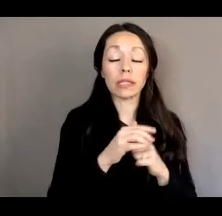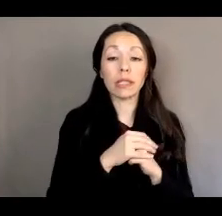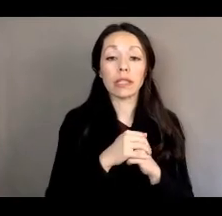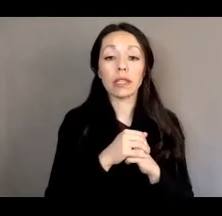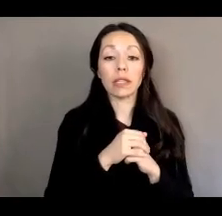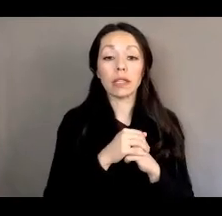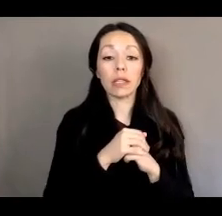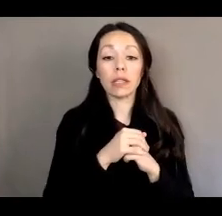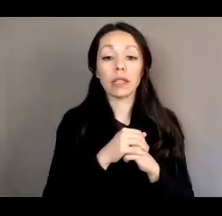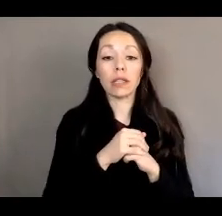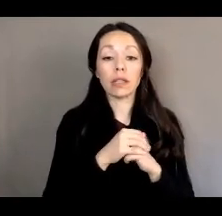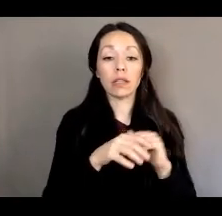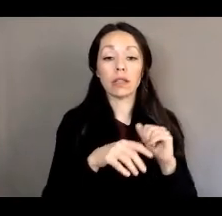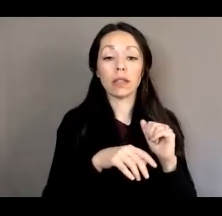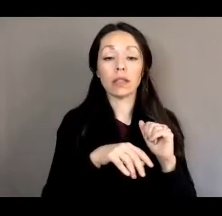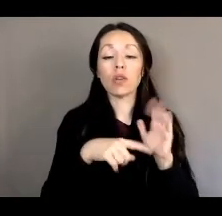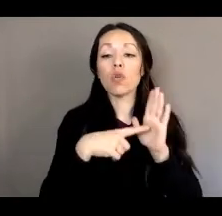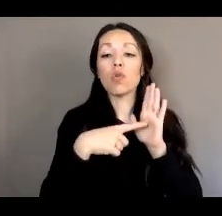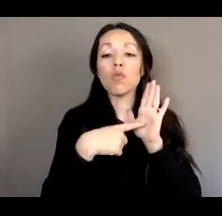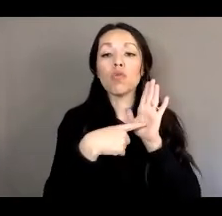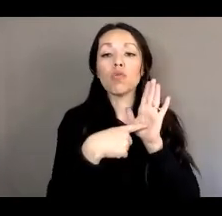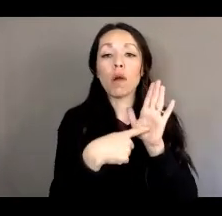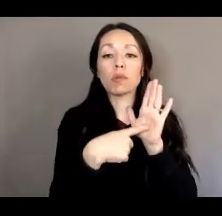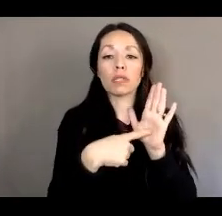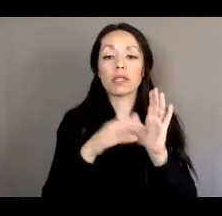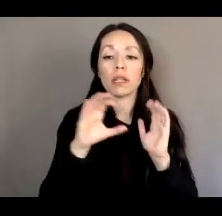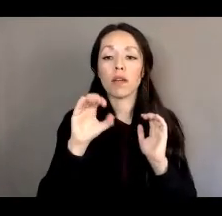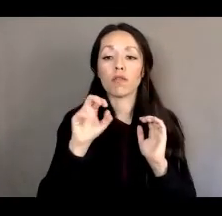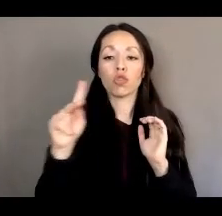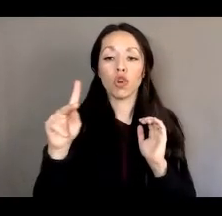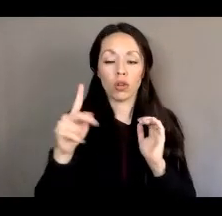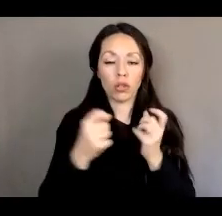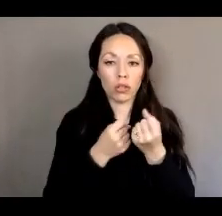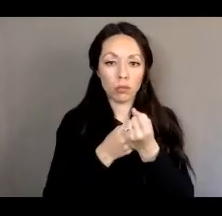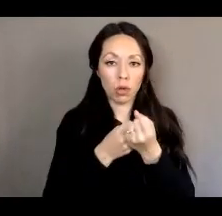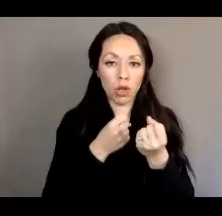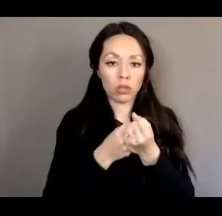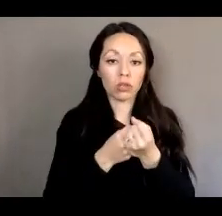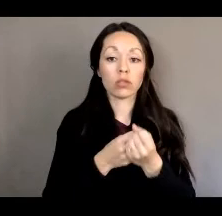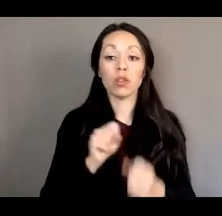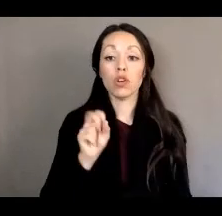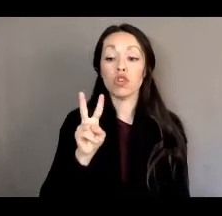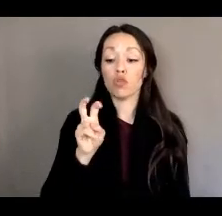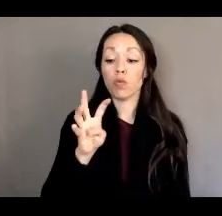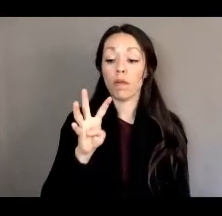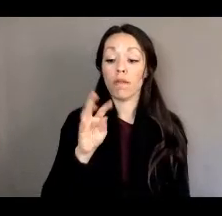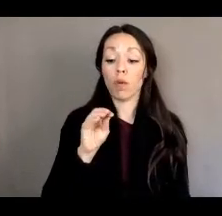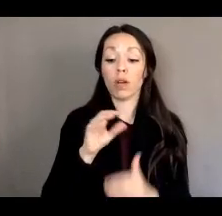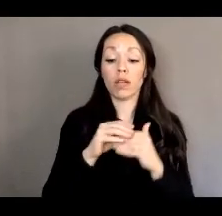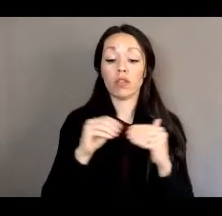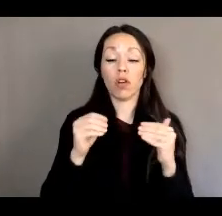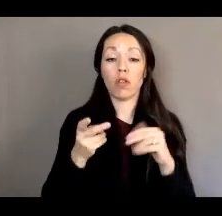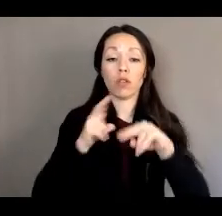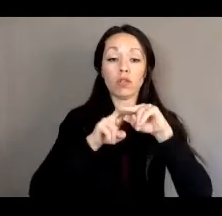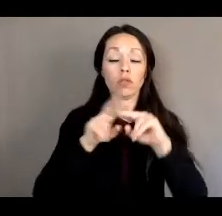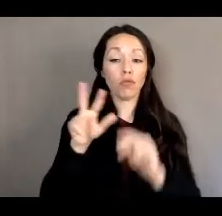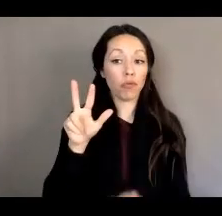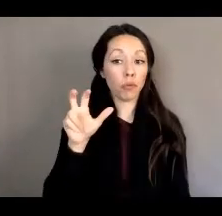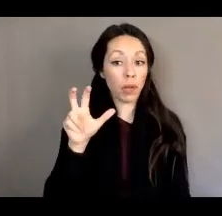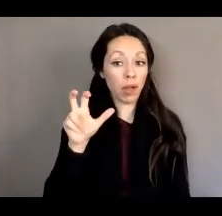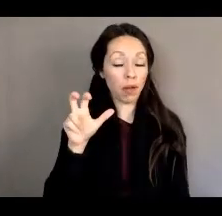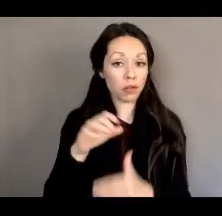sponsored by Representative Cook, which raised the unemployment rate from $240 to $300.